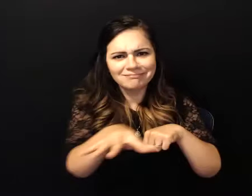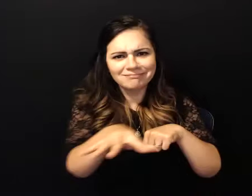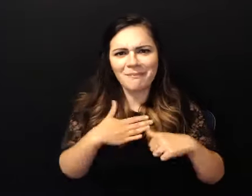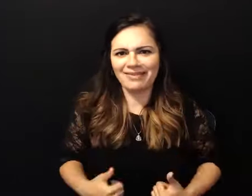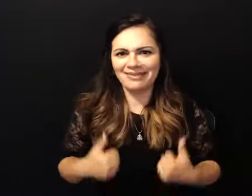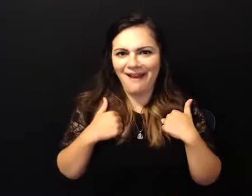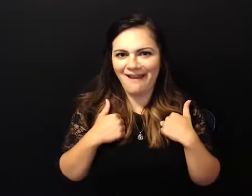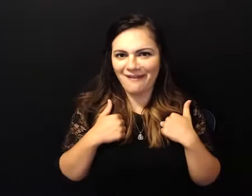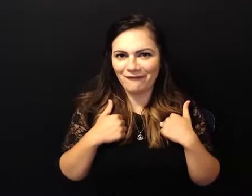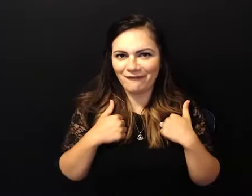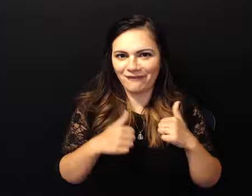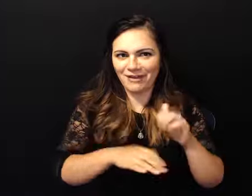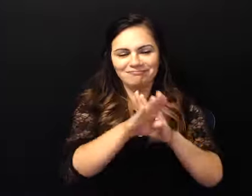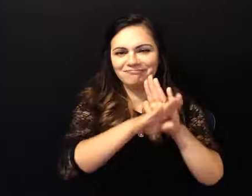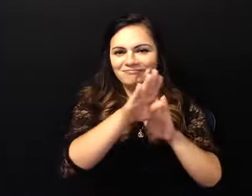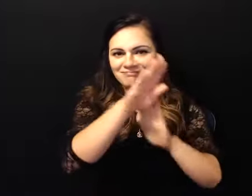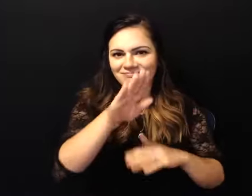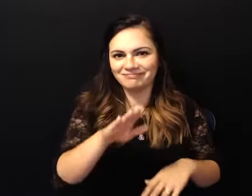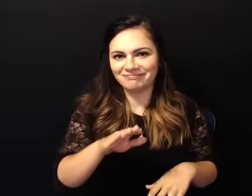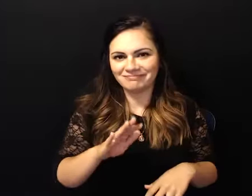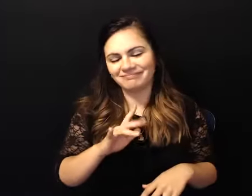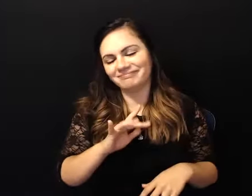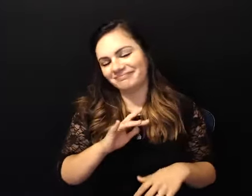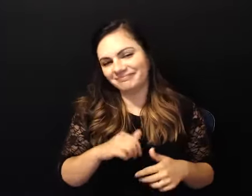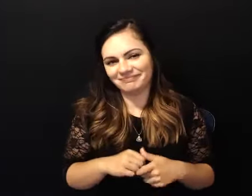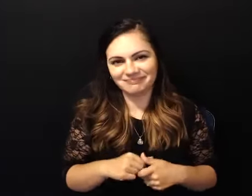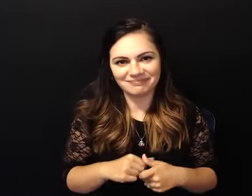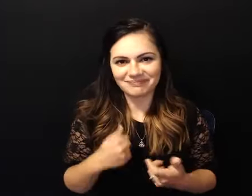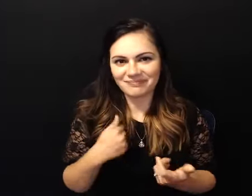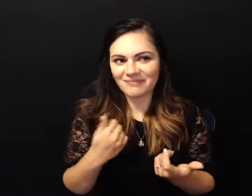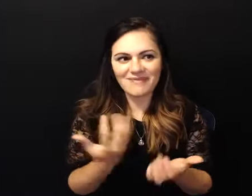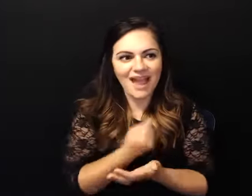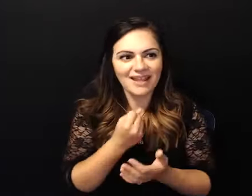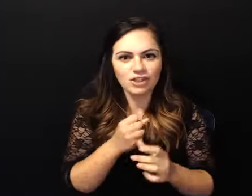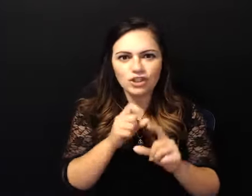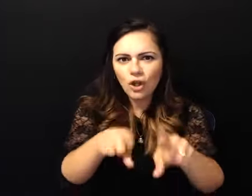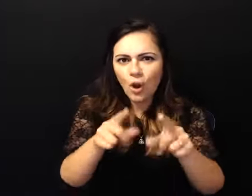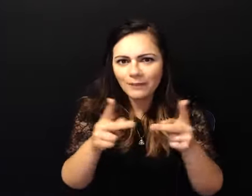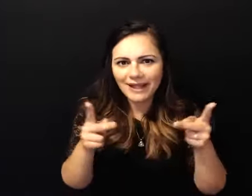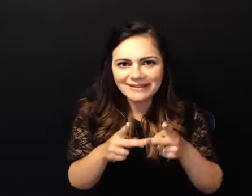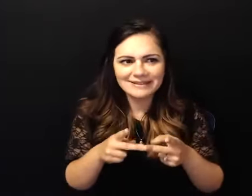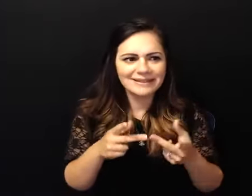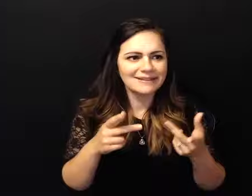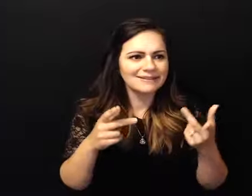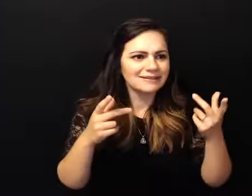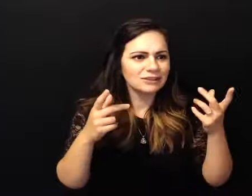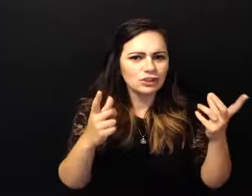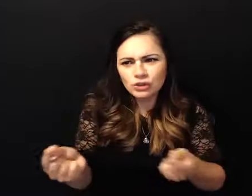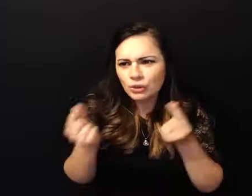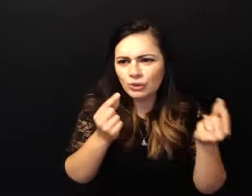beyond my wildest dreams i get to go places and do things it's not about having all the stuff it's really not i know it's great and that's wonderful and